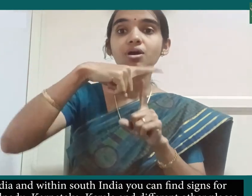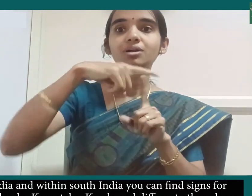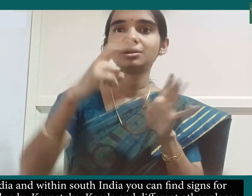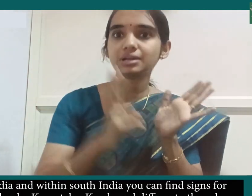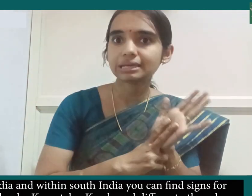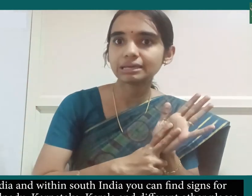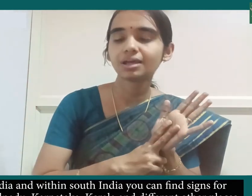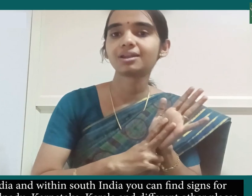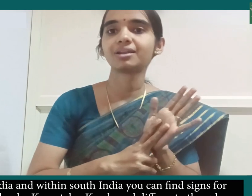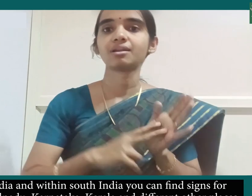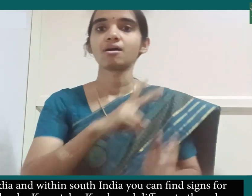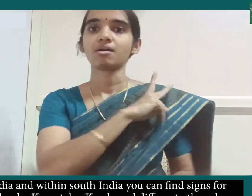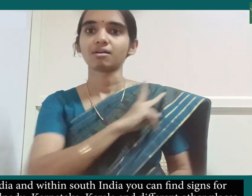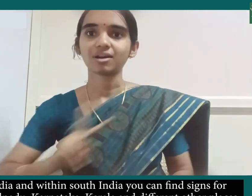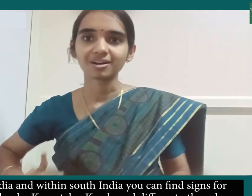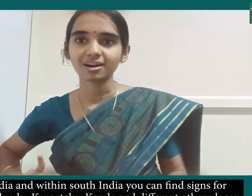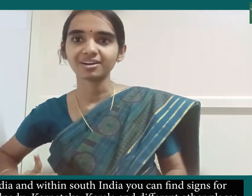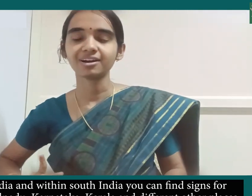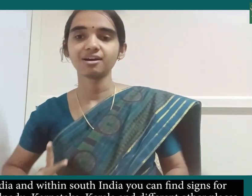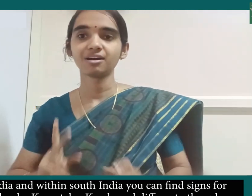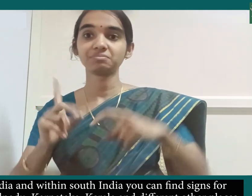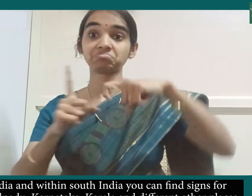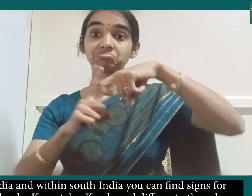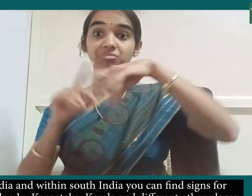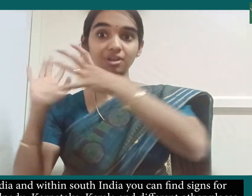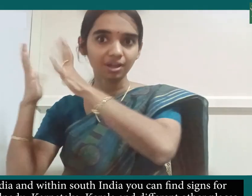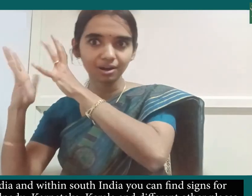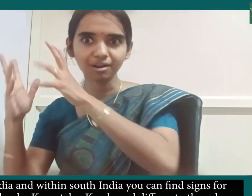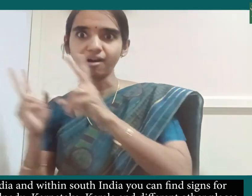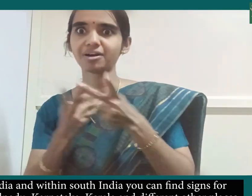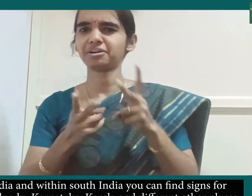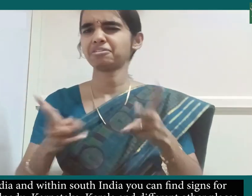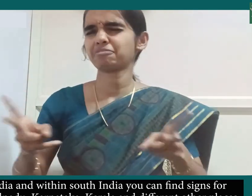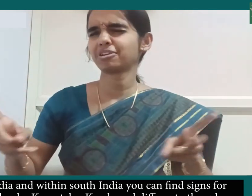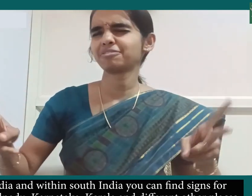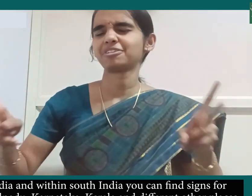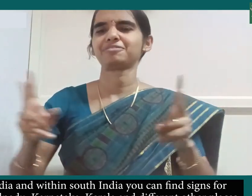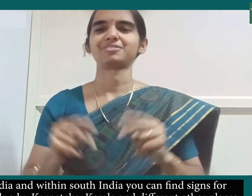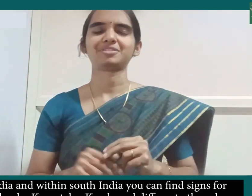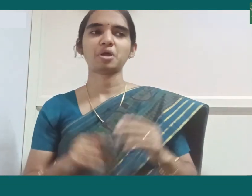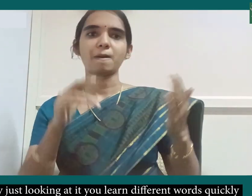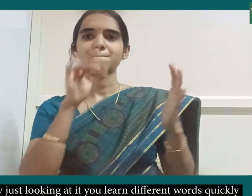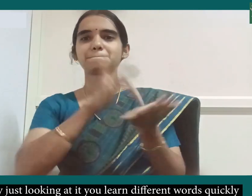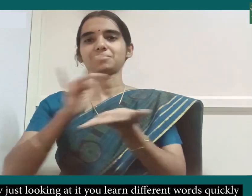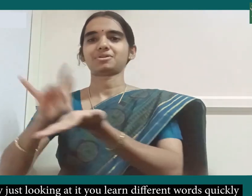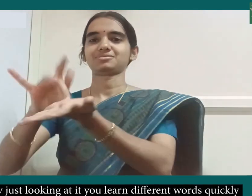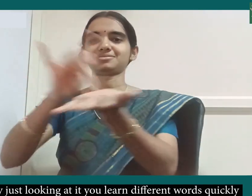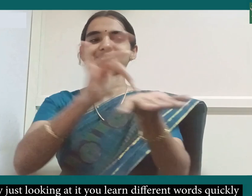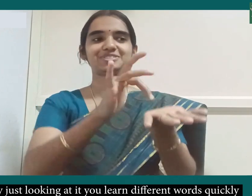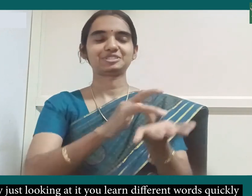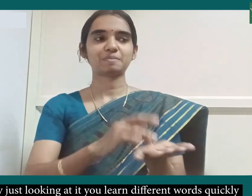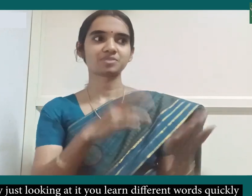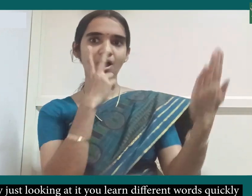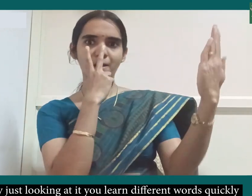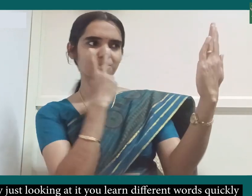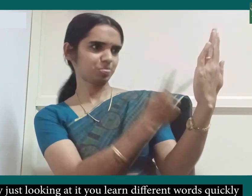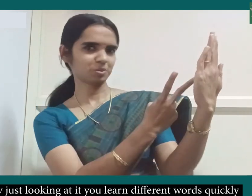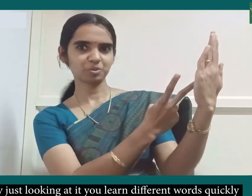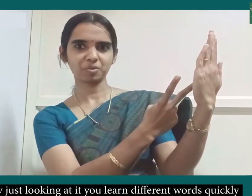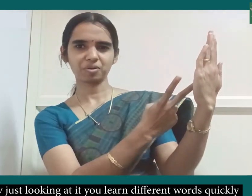find signs for Tamil Nadu Karnataka Kerala and different other places so by just looking at it